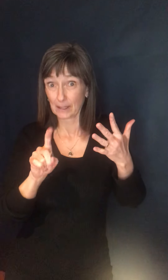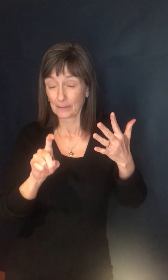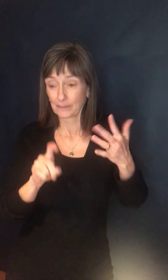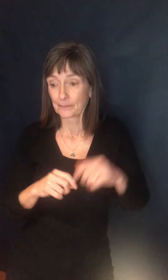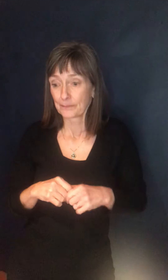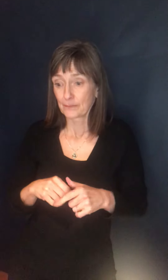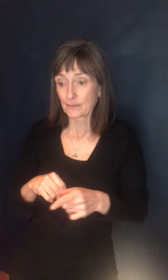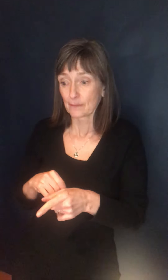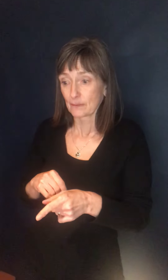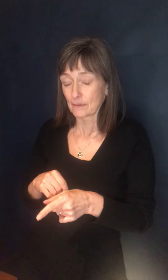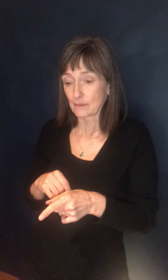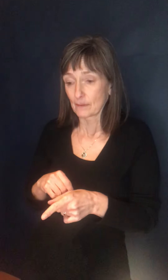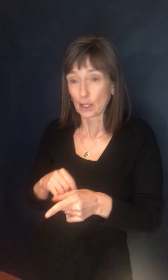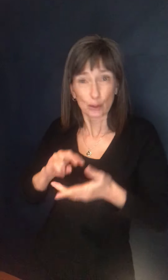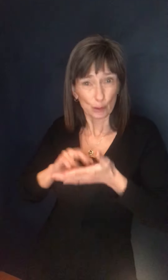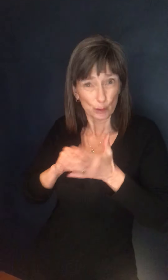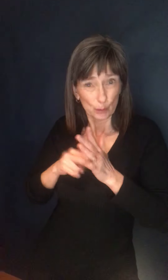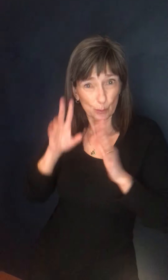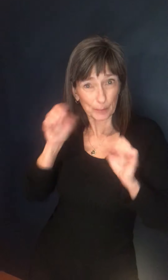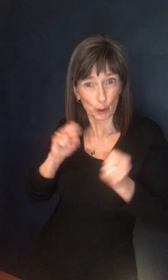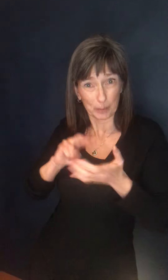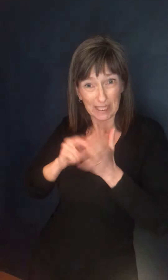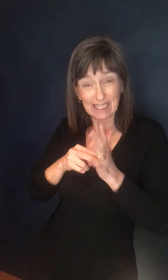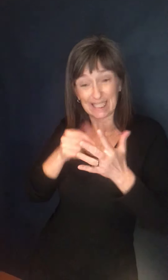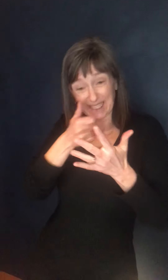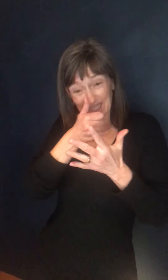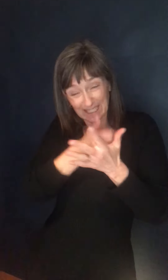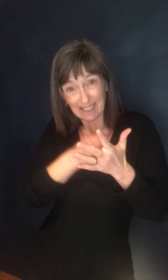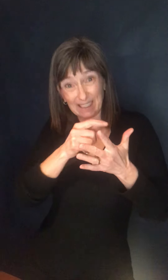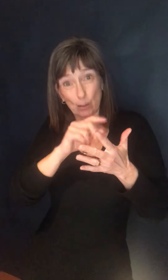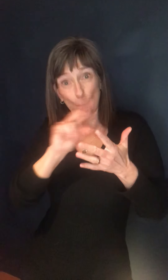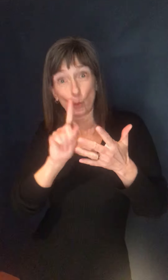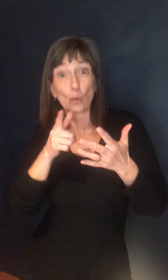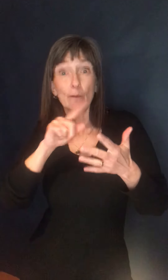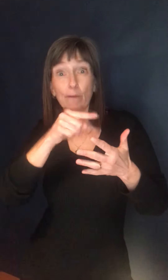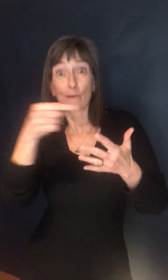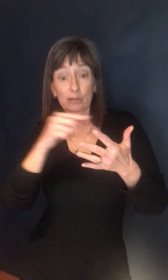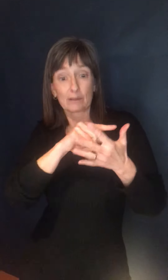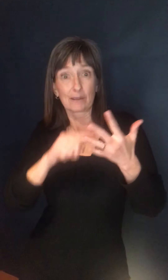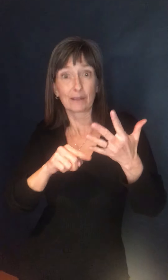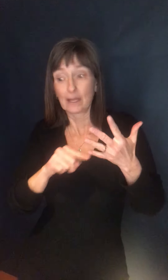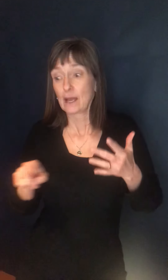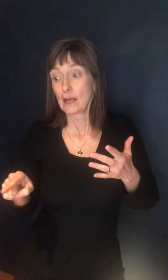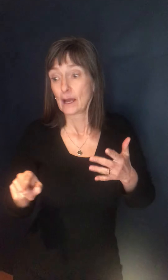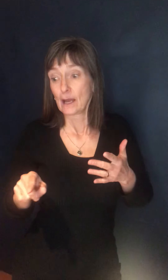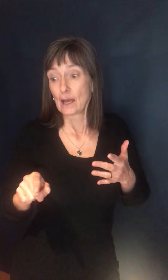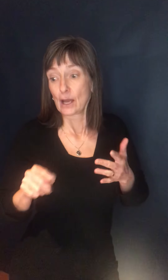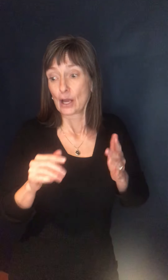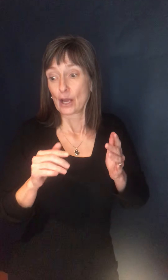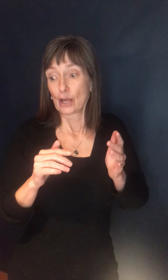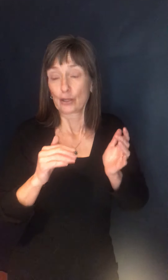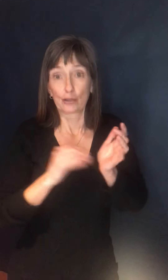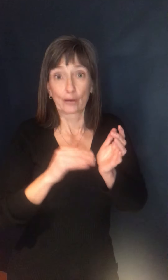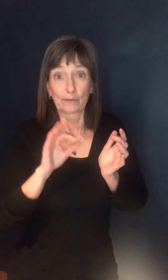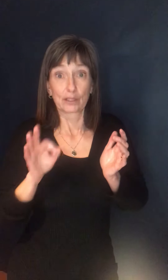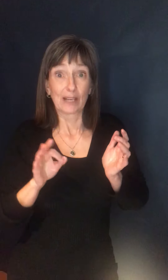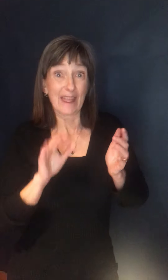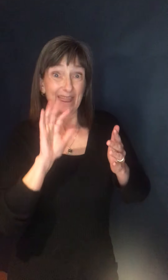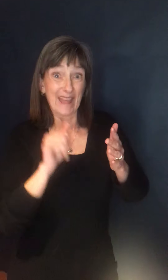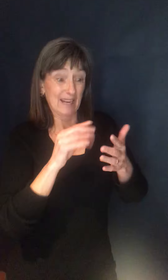within the phases itself. Yeah. Yeah. So the way that they're written there now is the way that we're hoping to move through the groups. However,